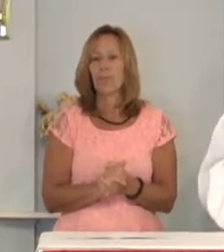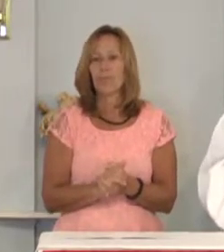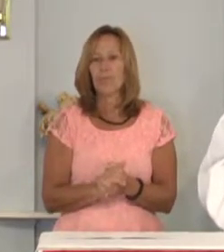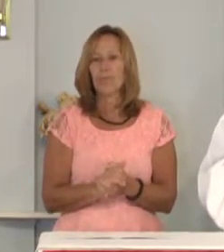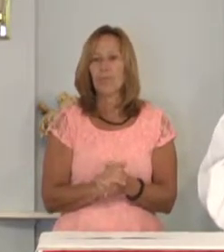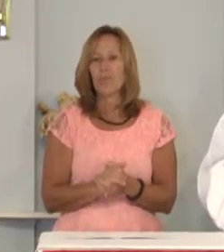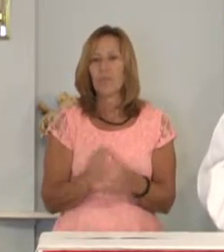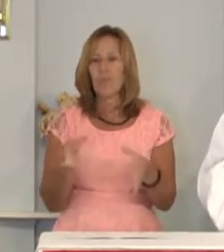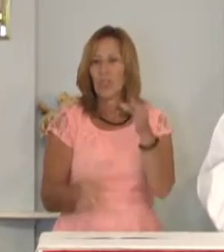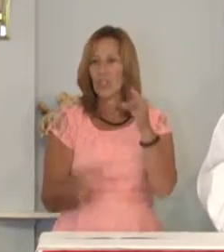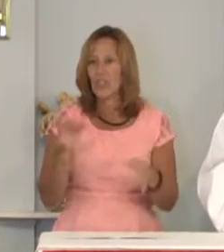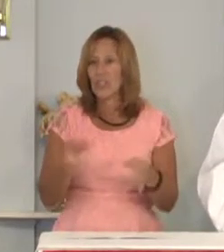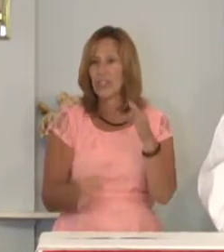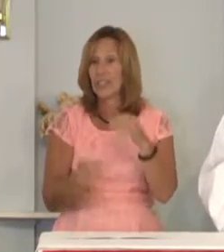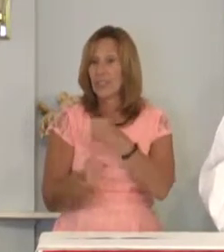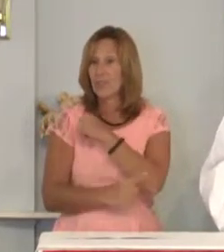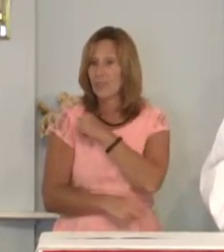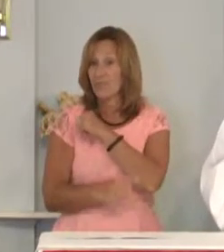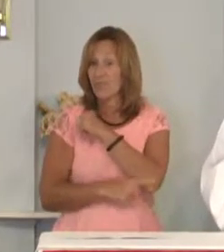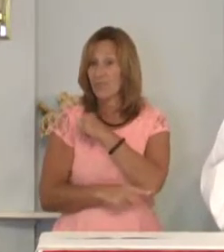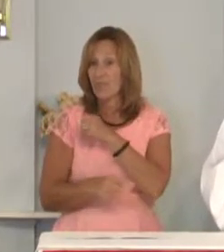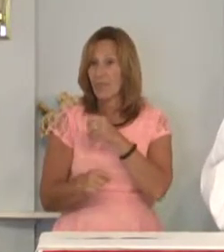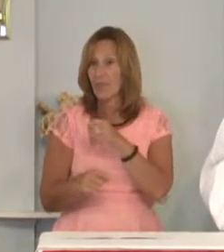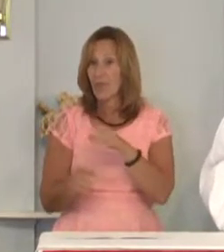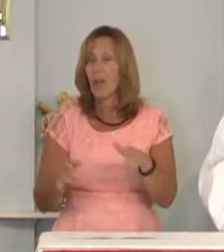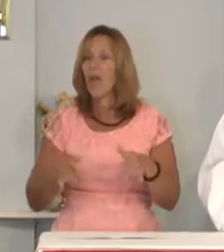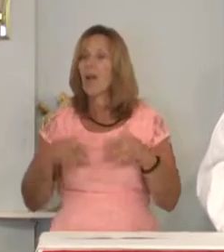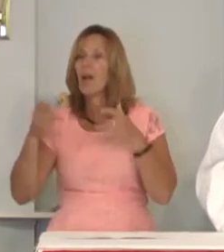Justice mercy.